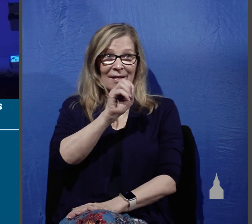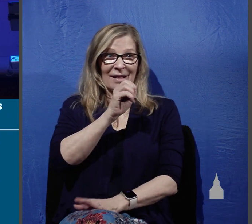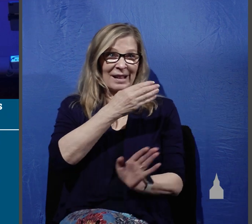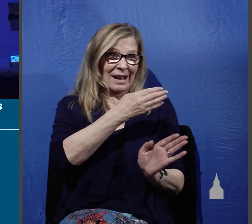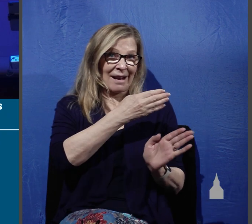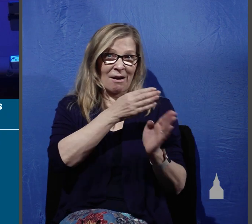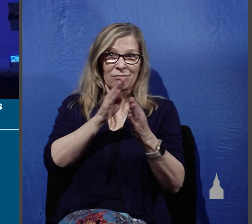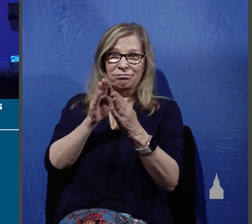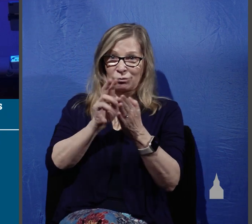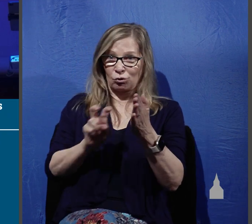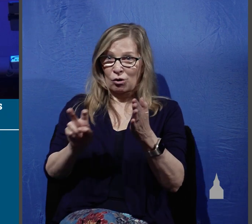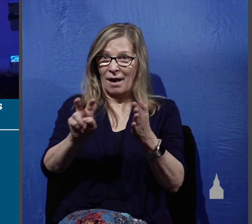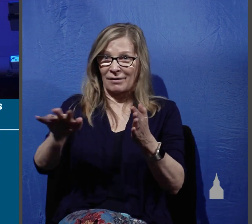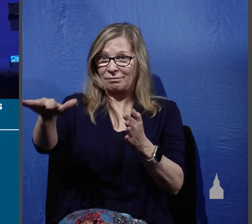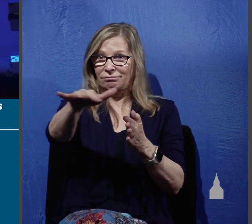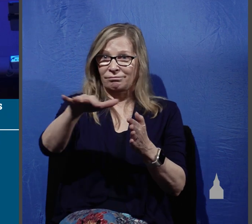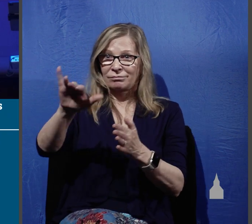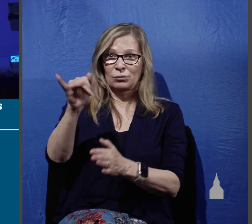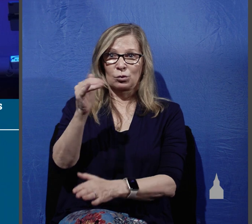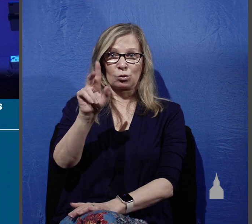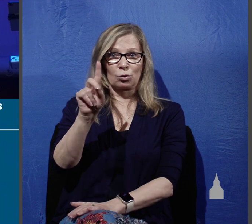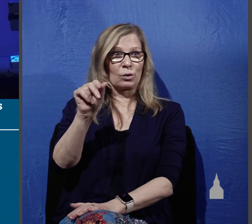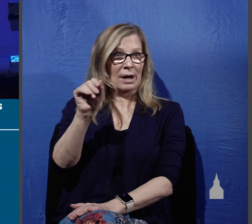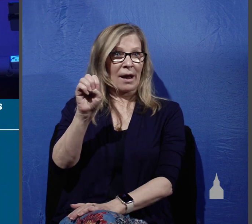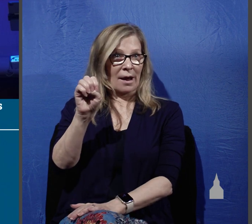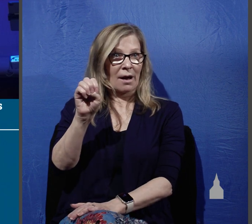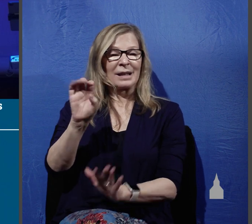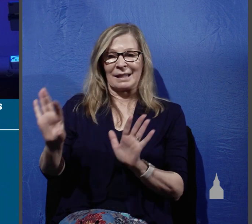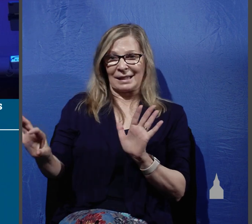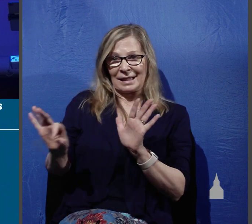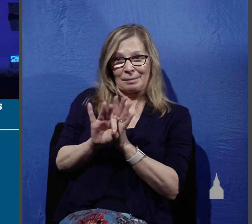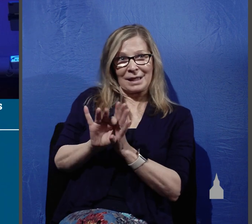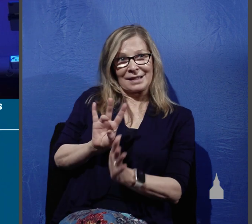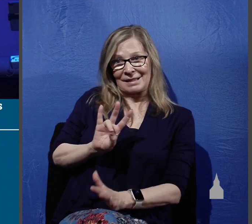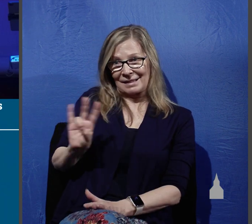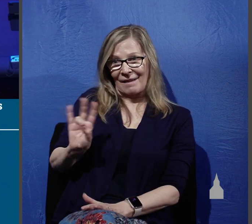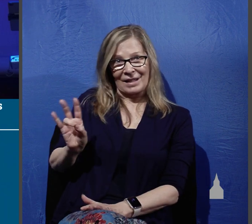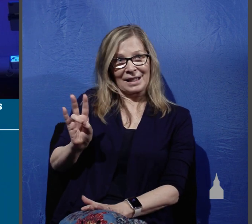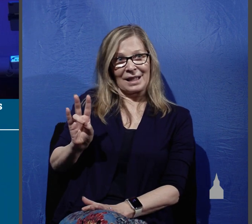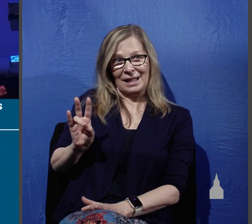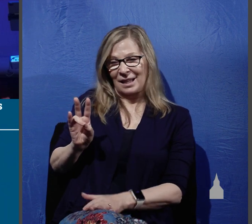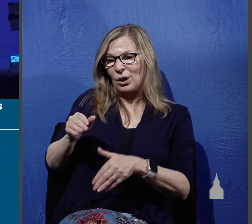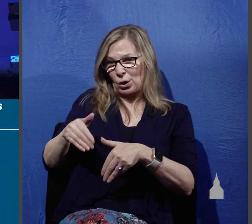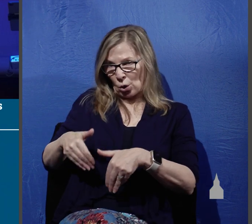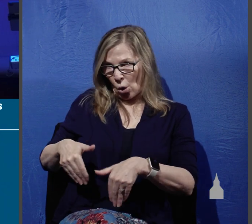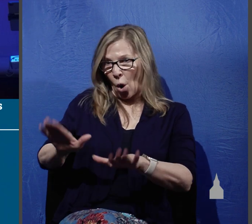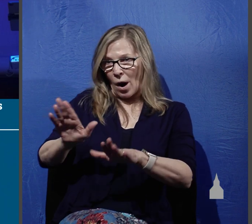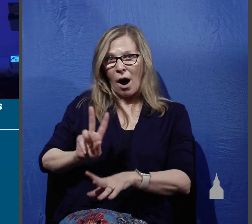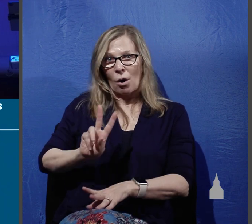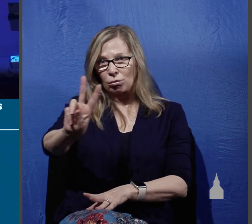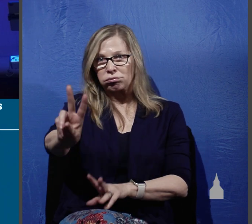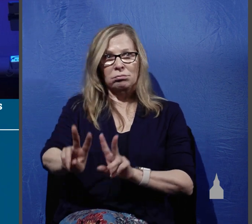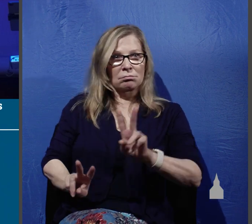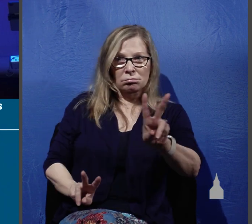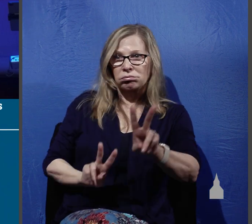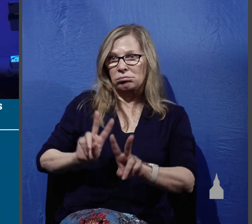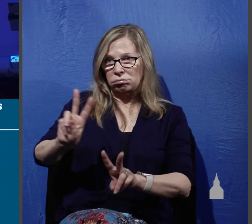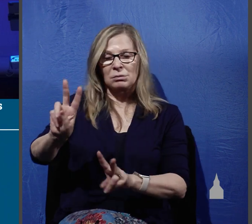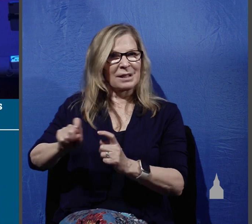Judea, he chose 70 of his disciples to send out to do a specific work for him and Jesus sent